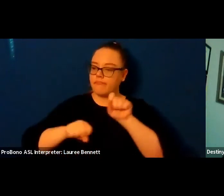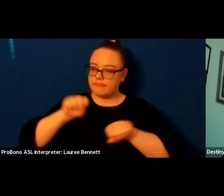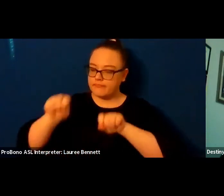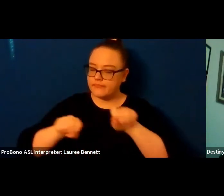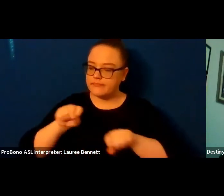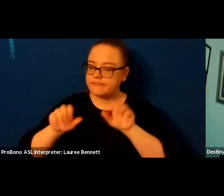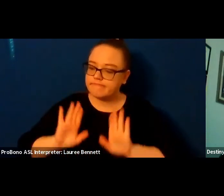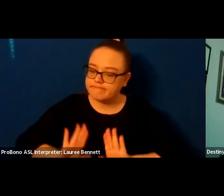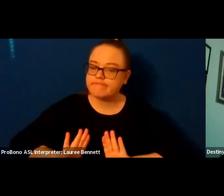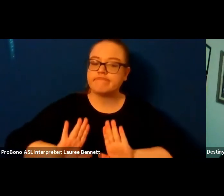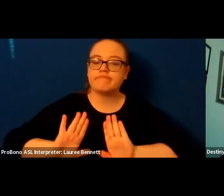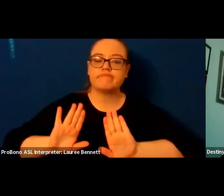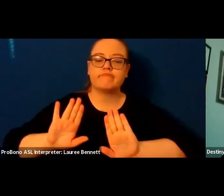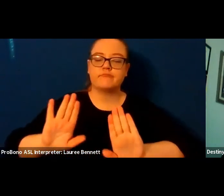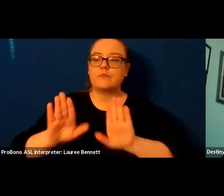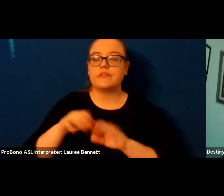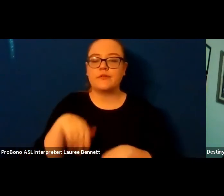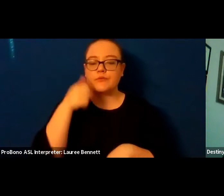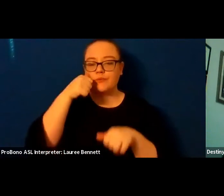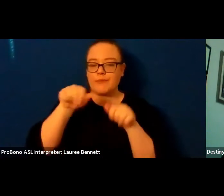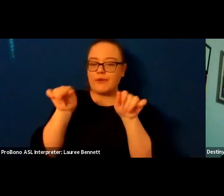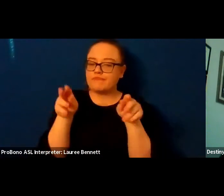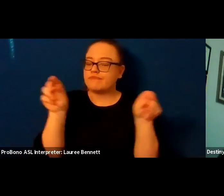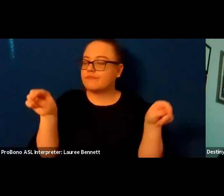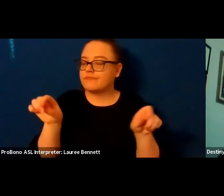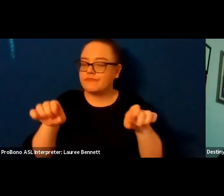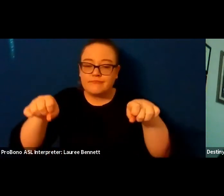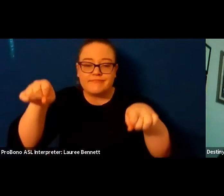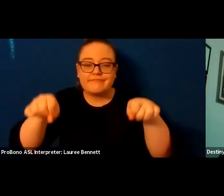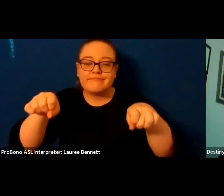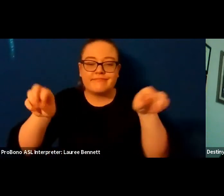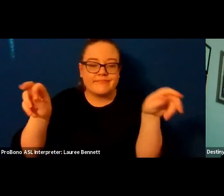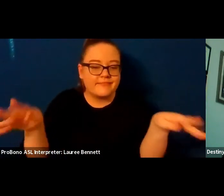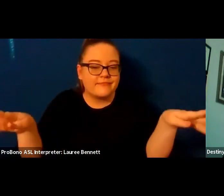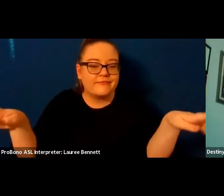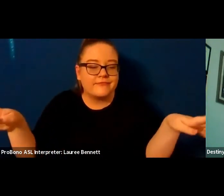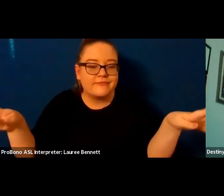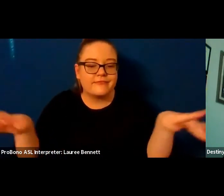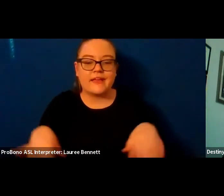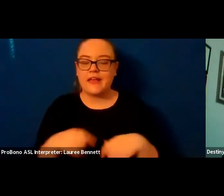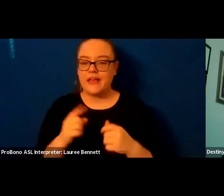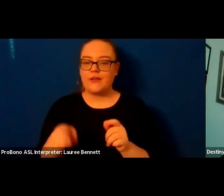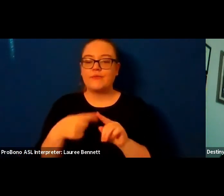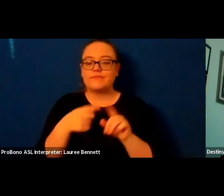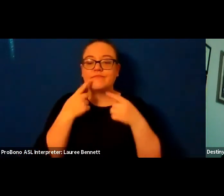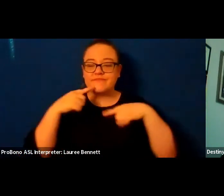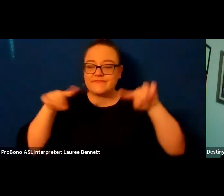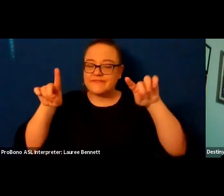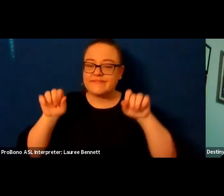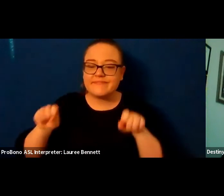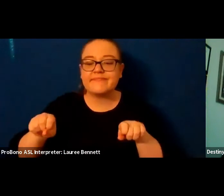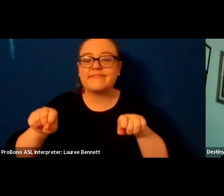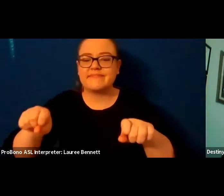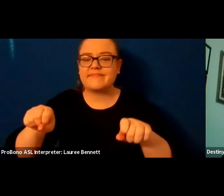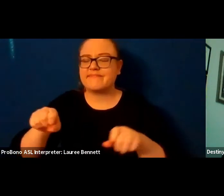his hair on the handlebars by the time you mounted the cranium shaped seat he was gone your new goal